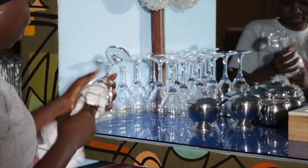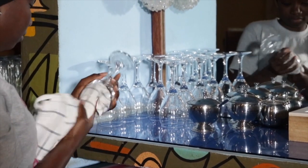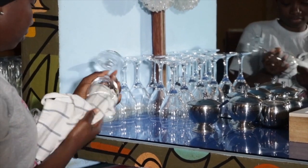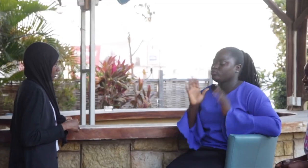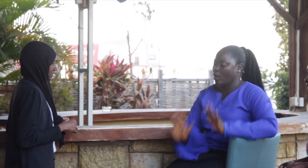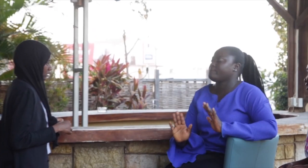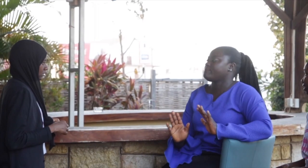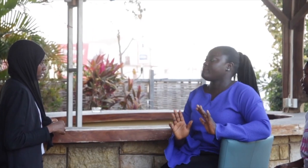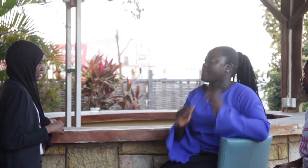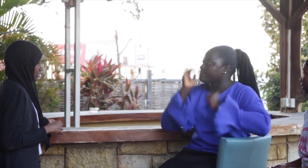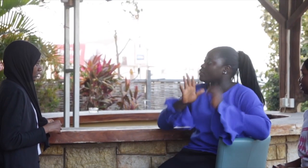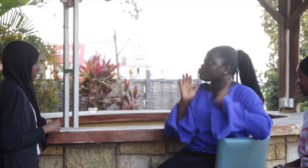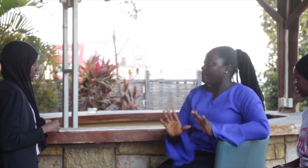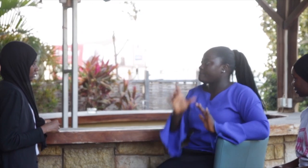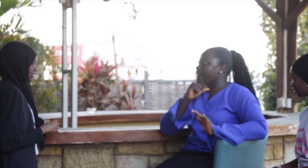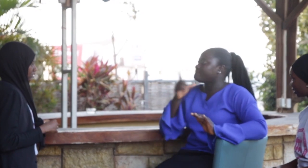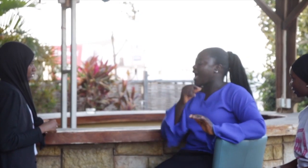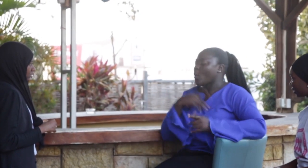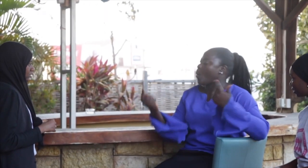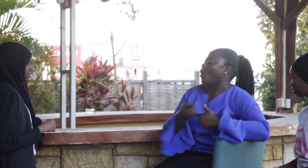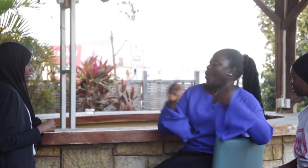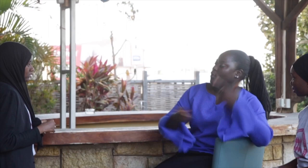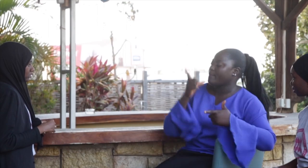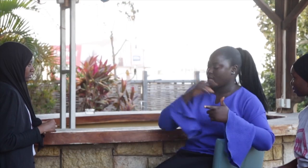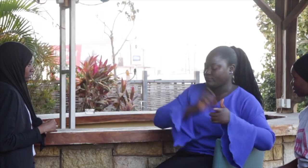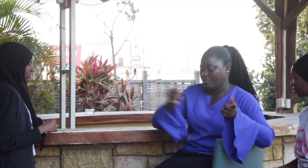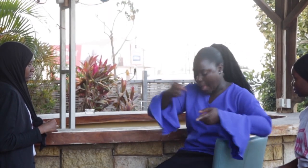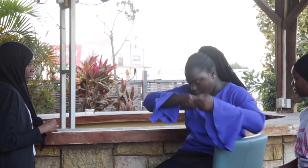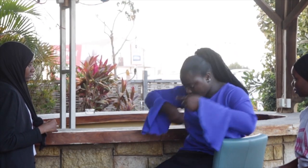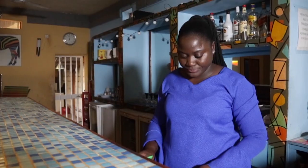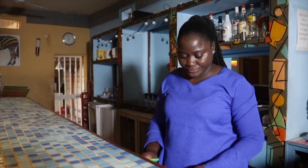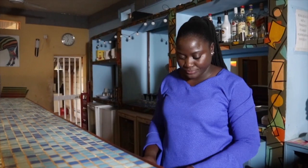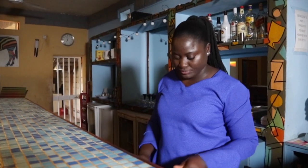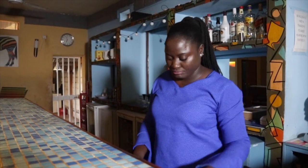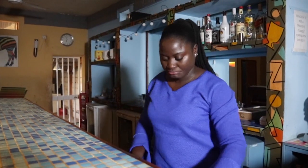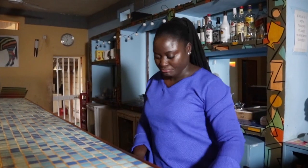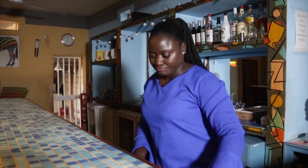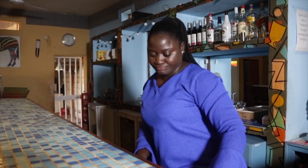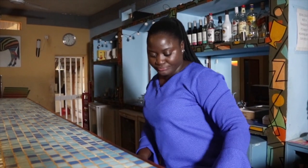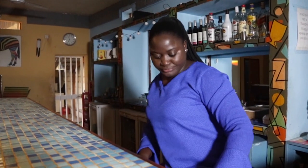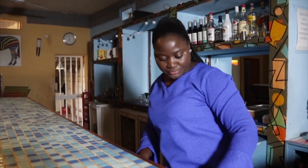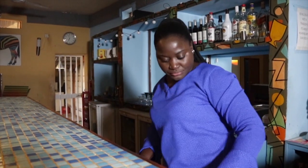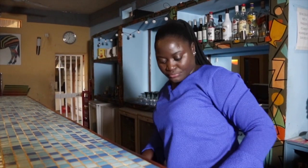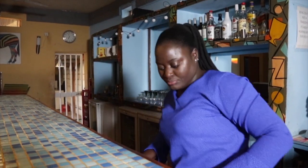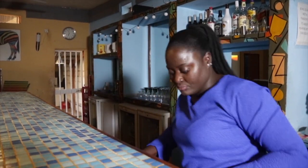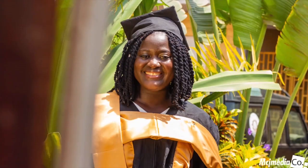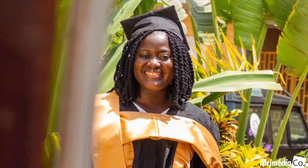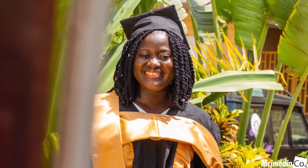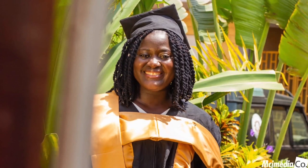deaf people across the country. She is selected as 2019 Mandela Washington Fellow. Earlier this month, she also backed a bachelor's